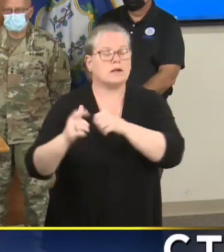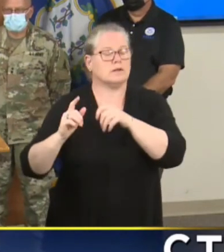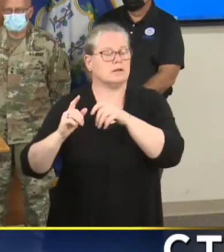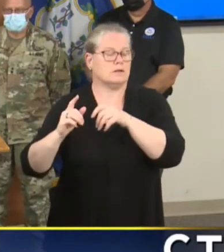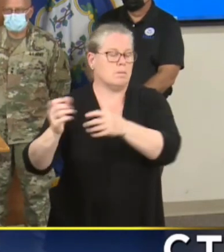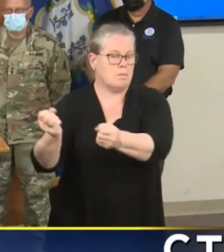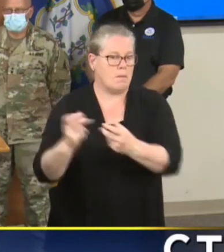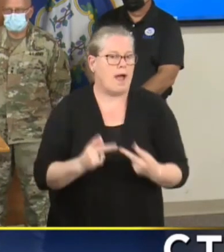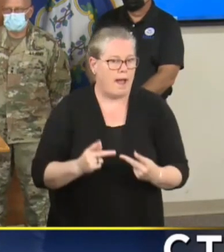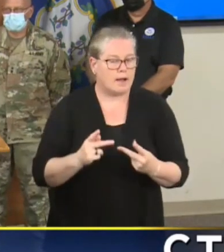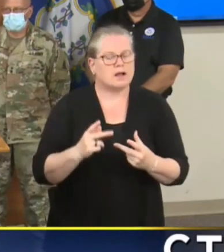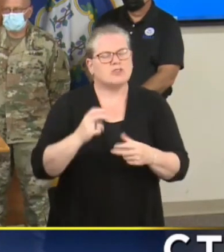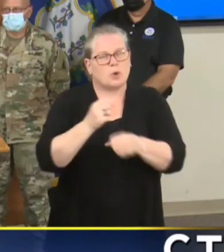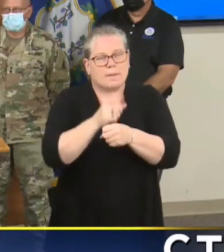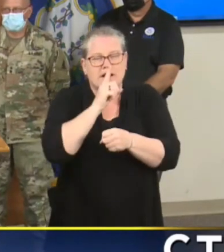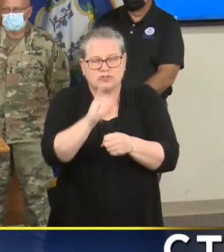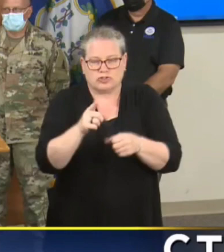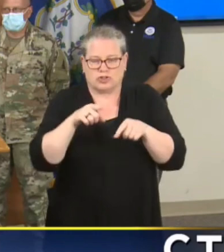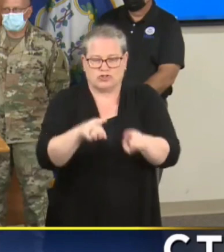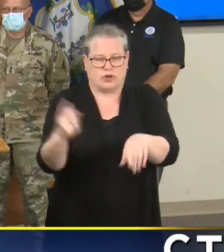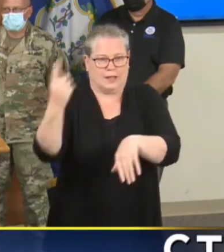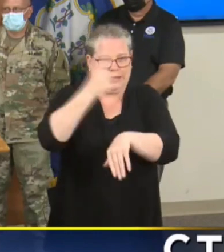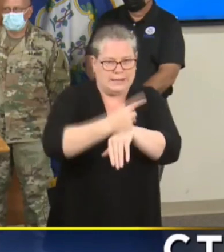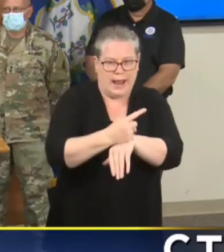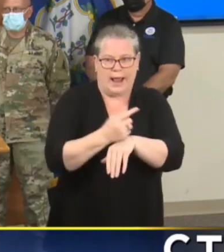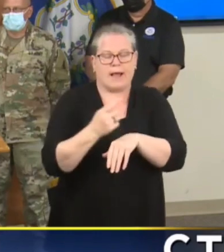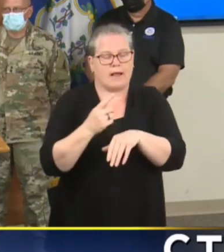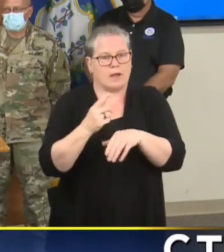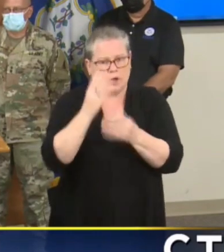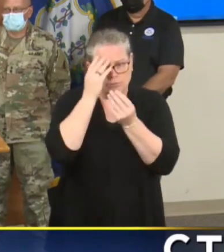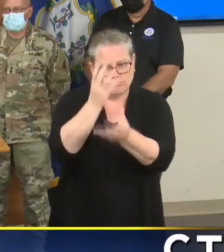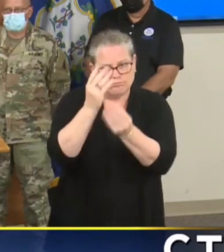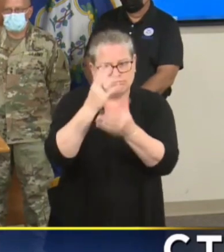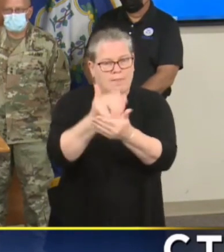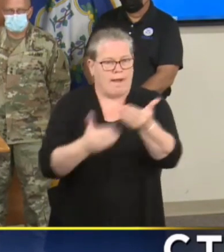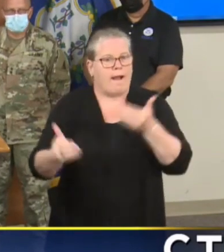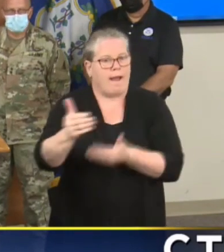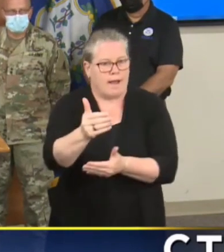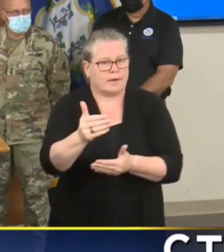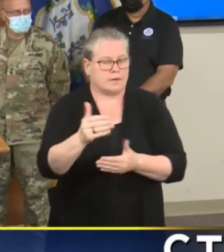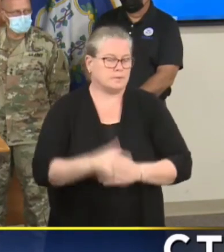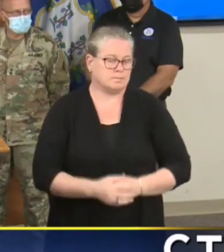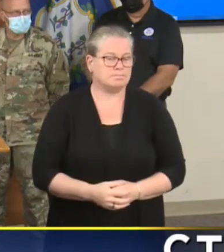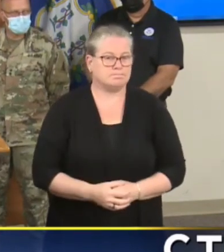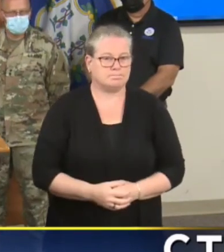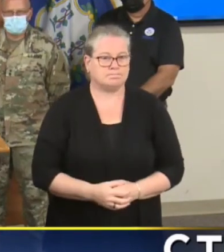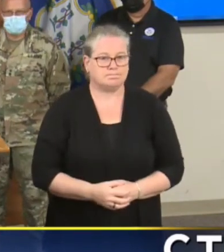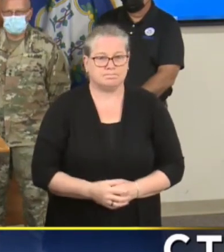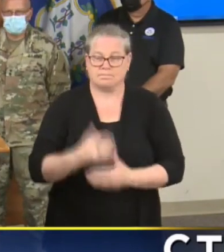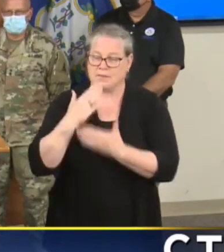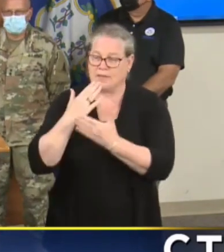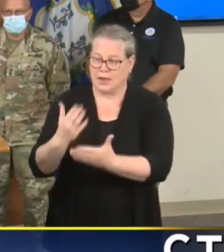day and long before everything has to be buttoned down while we wait for the storm. You're welcome.